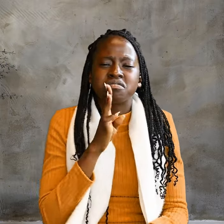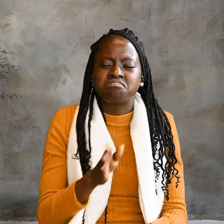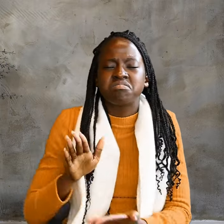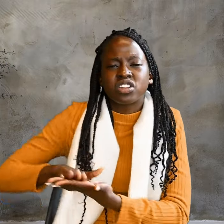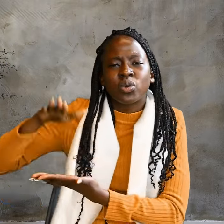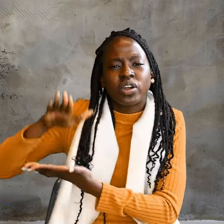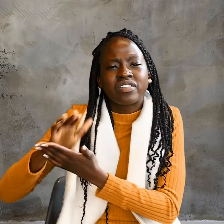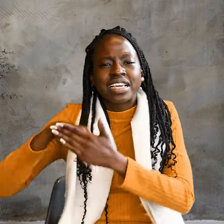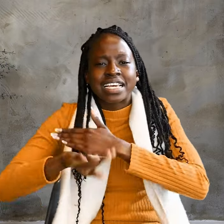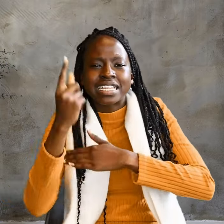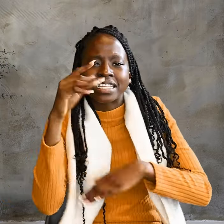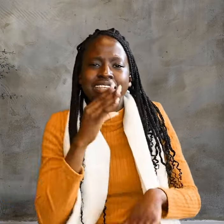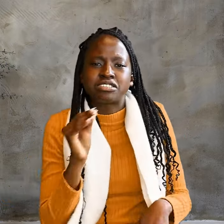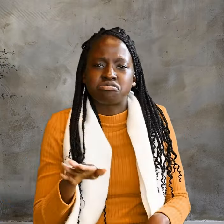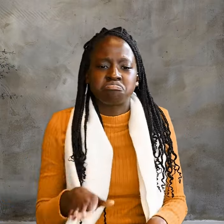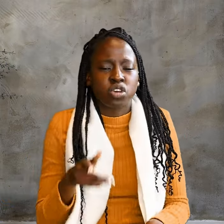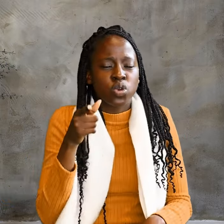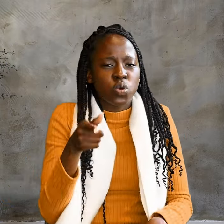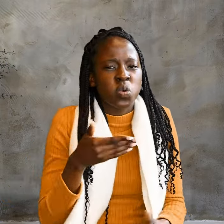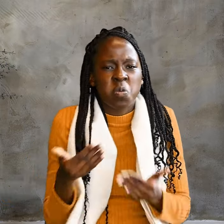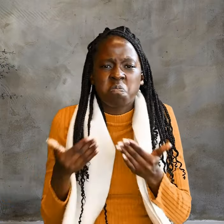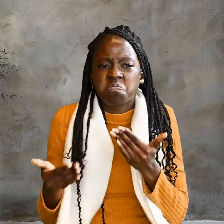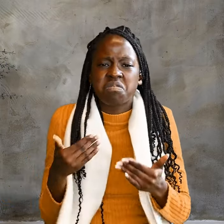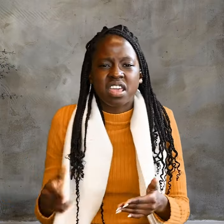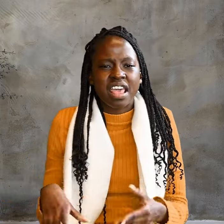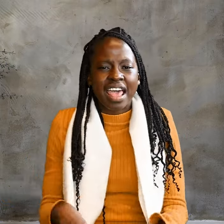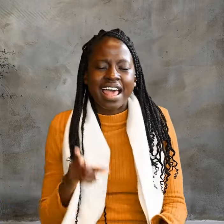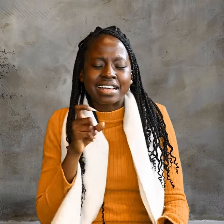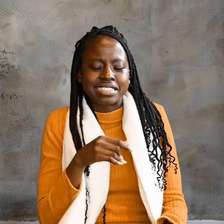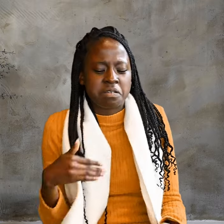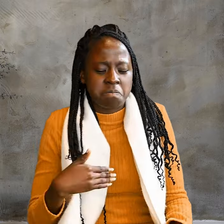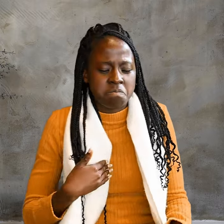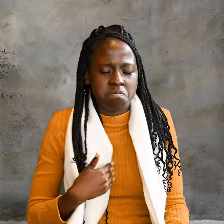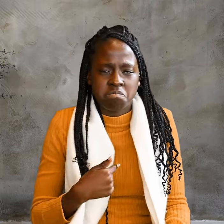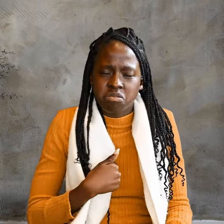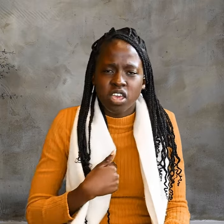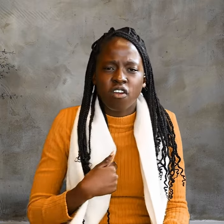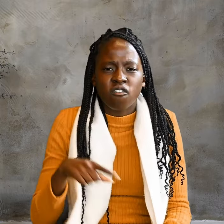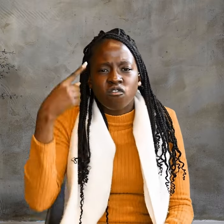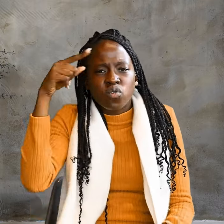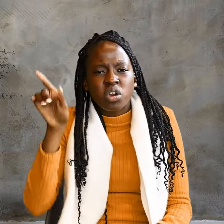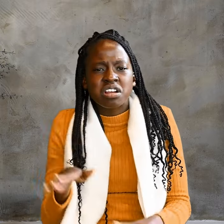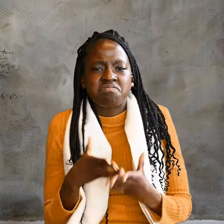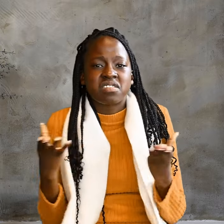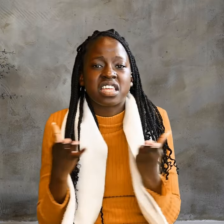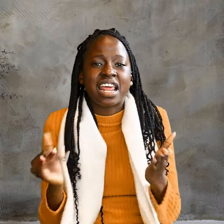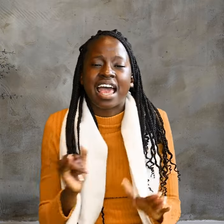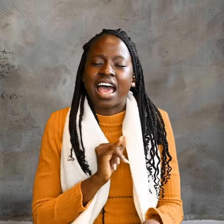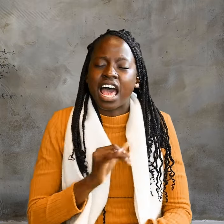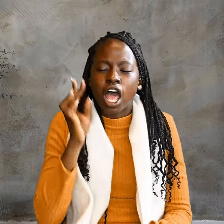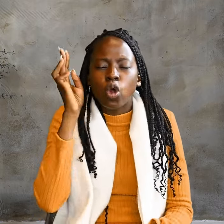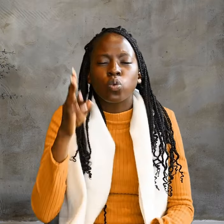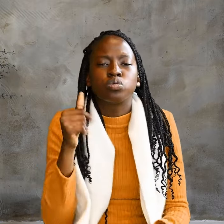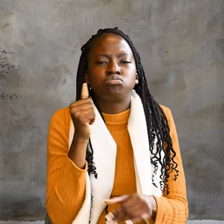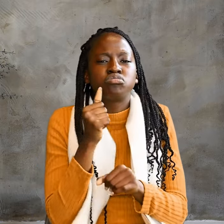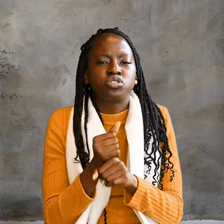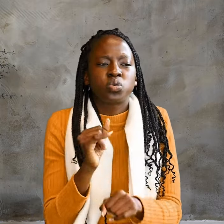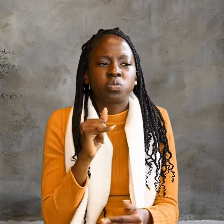may ask me for anything in my name and I will do it. Jesus promises